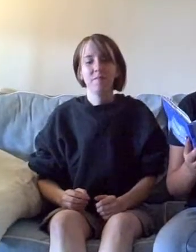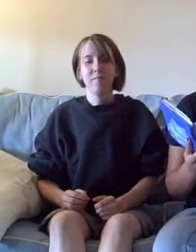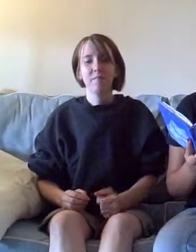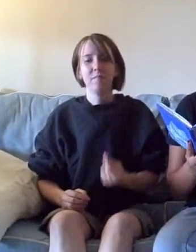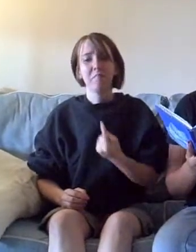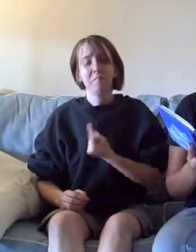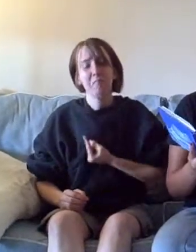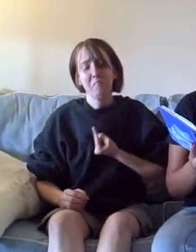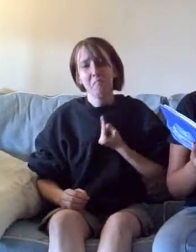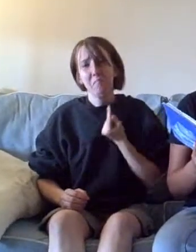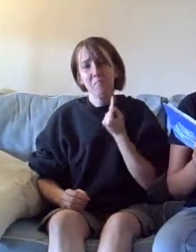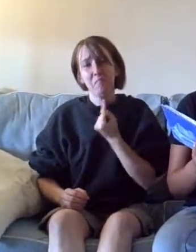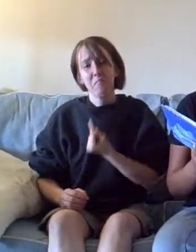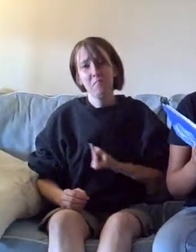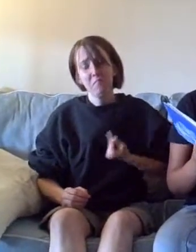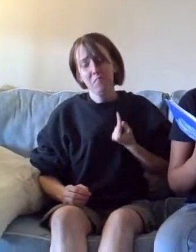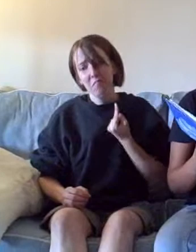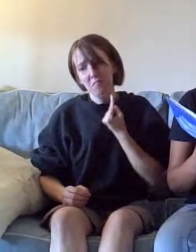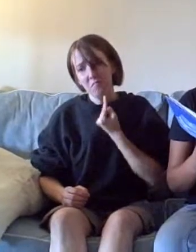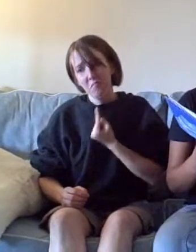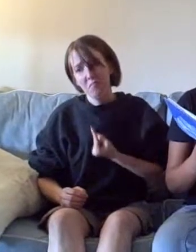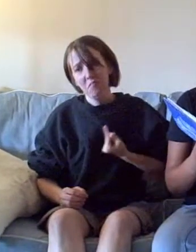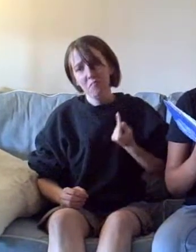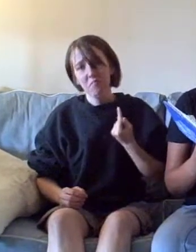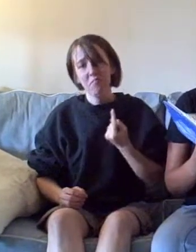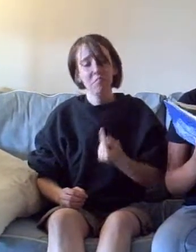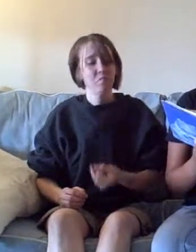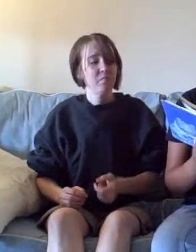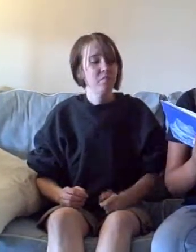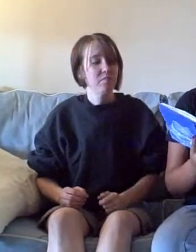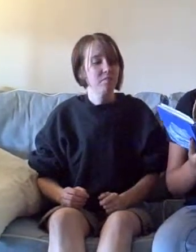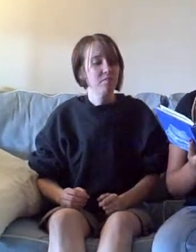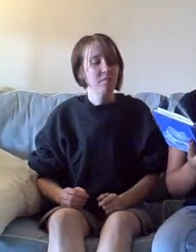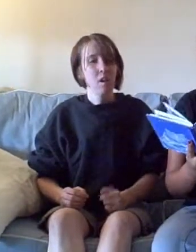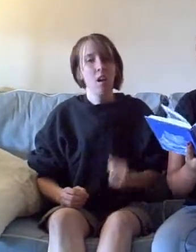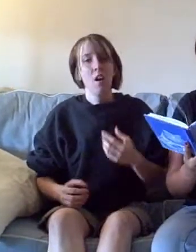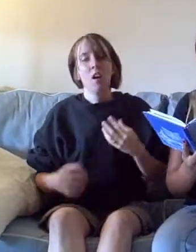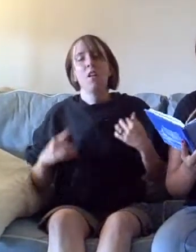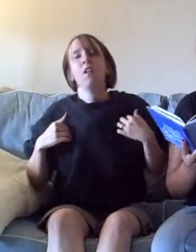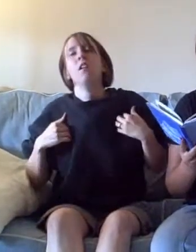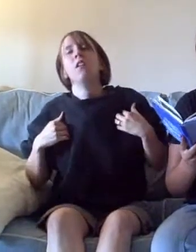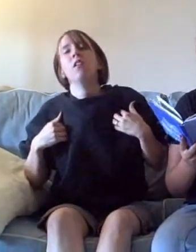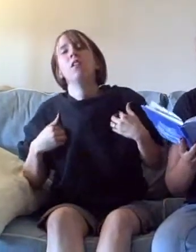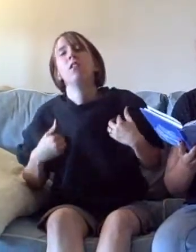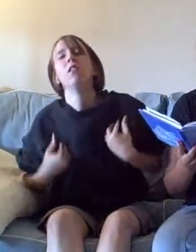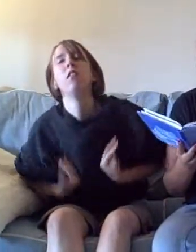lonely, and utterly exhausted.